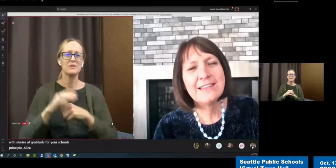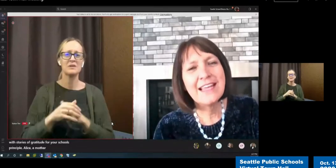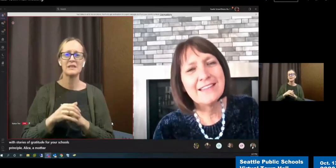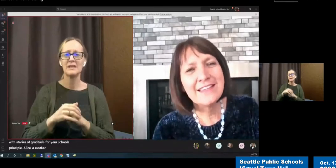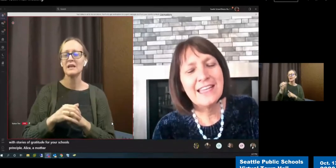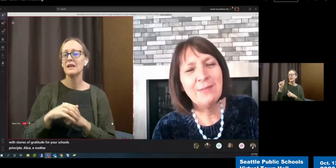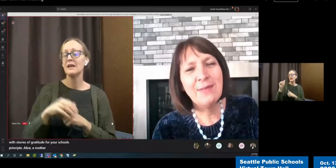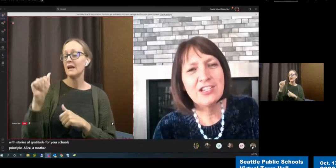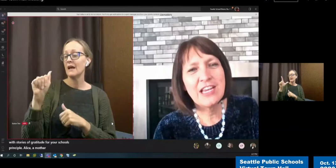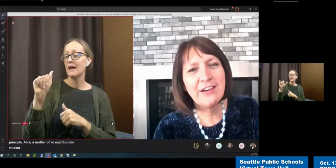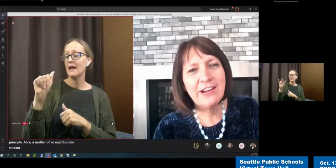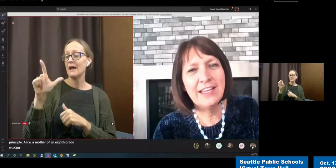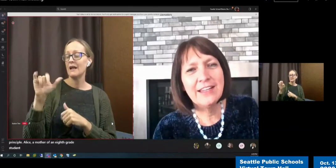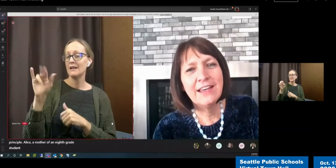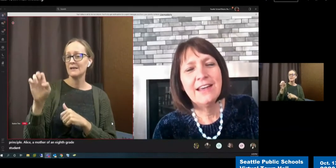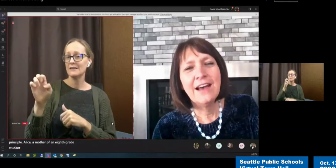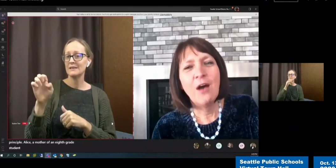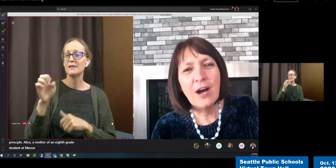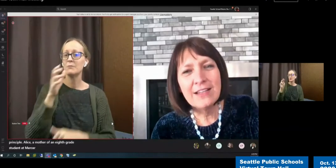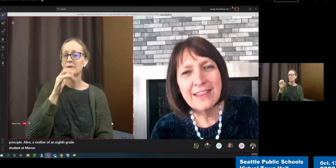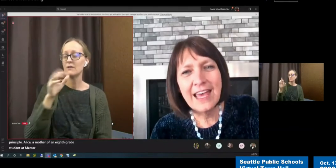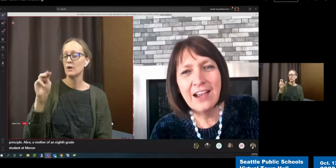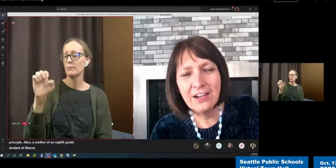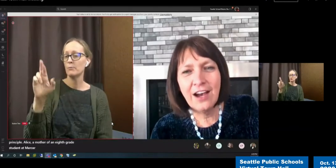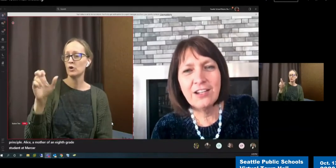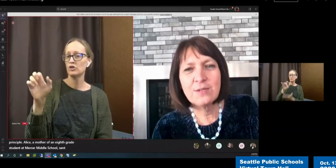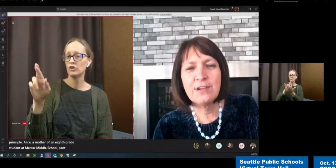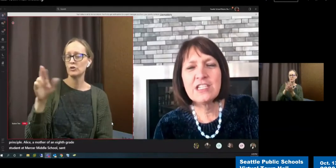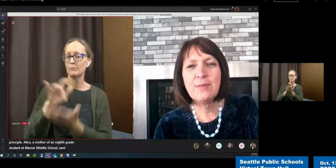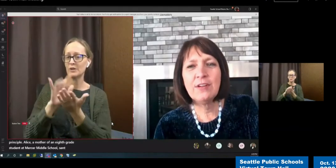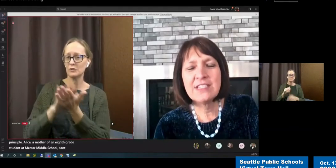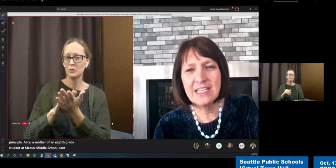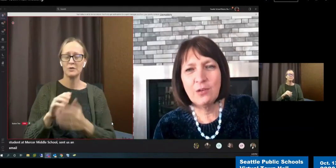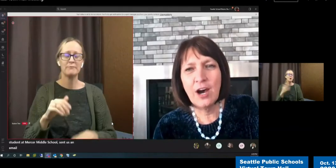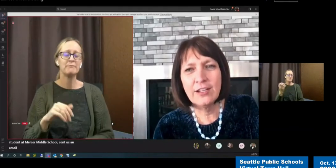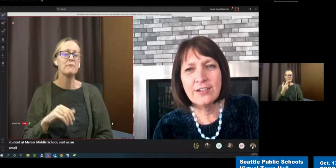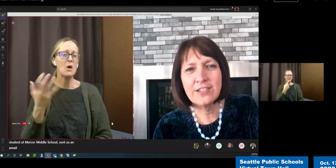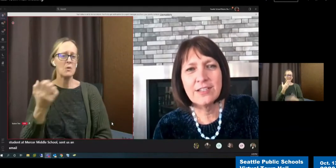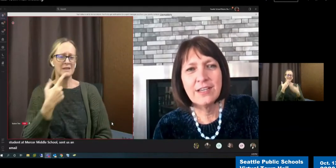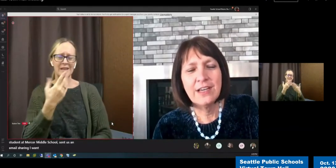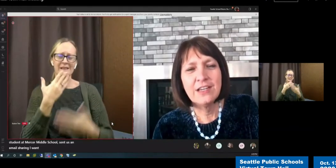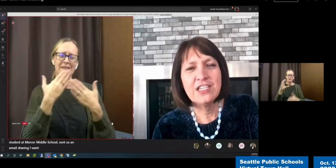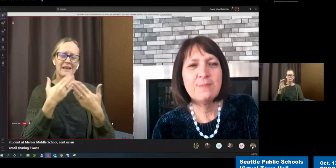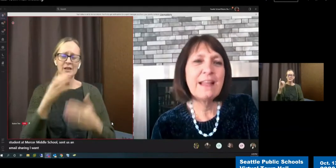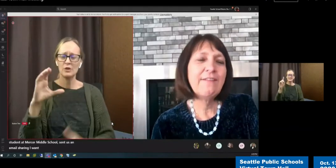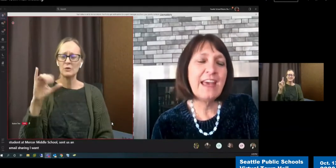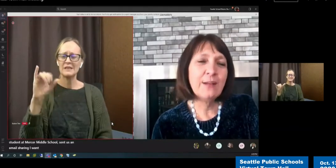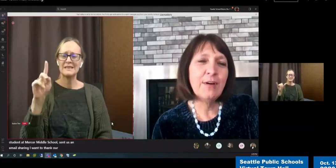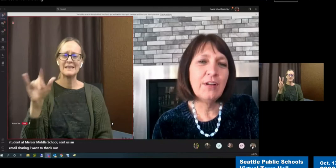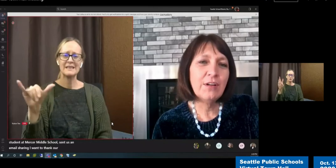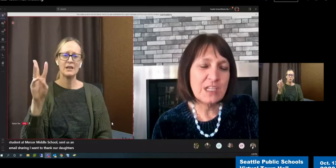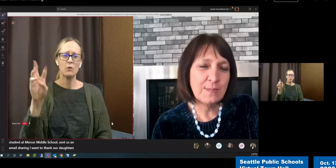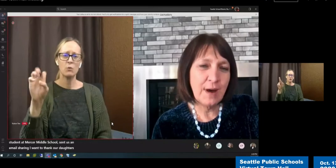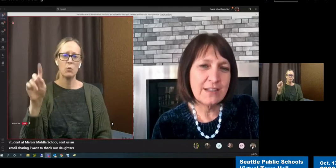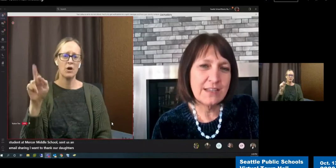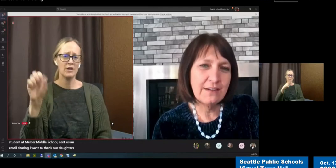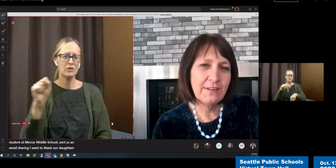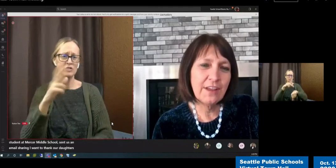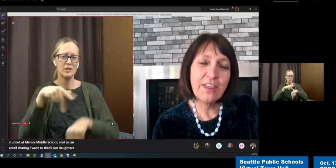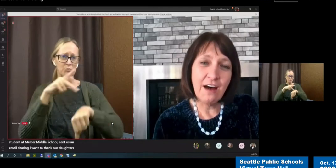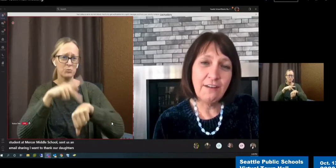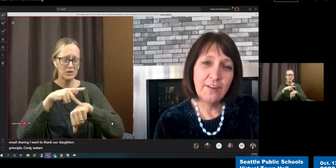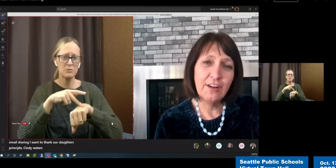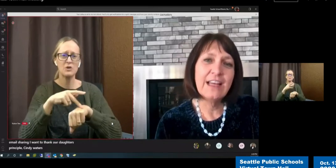sent us an email sharing, I want to thank our daughter's principal, Cindy Waters. She's been available, responsive,